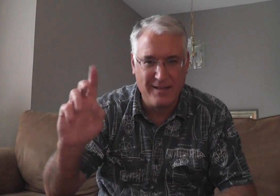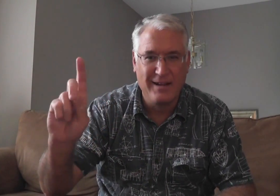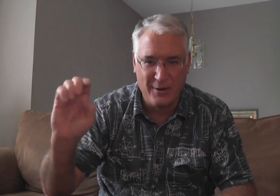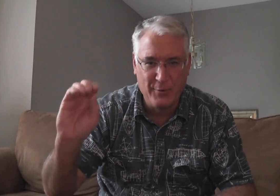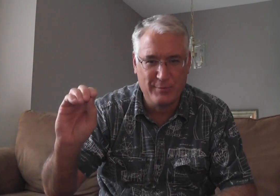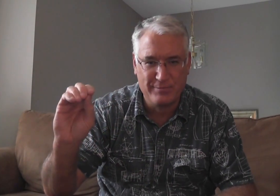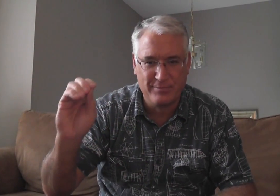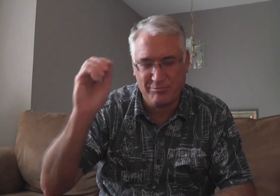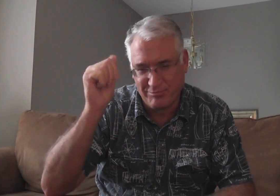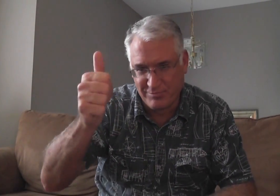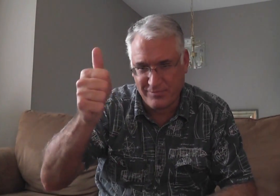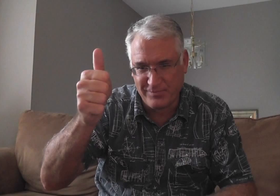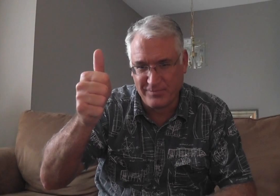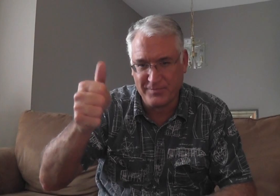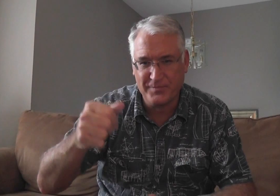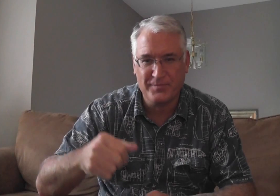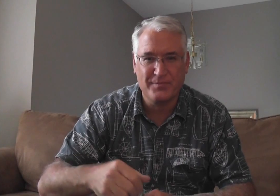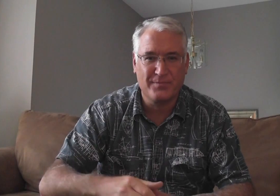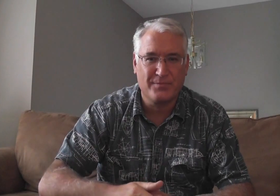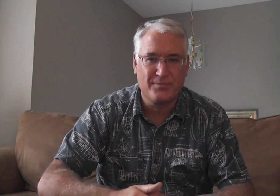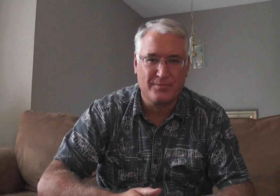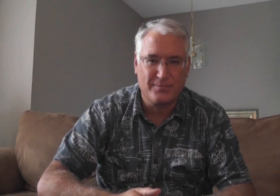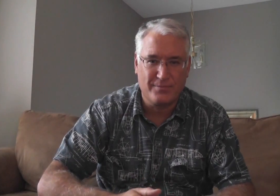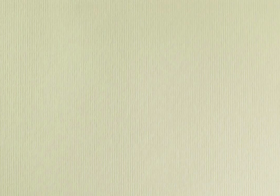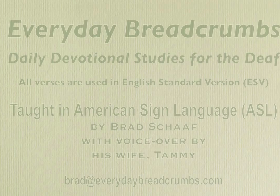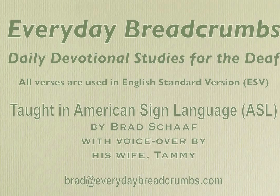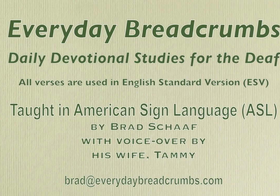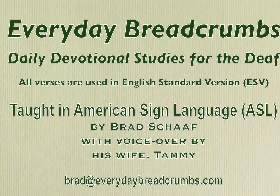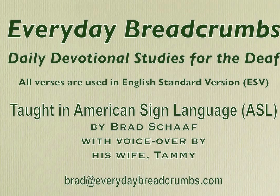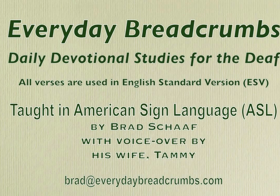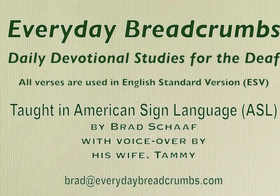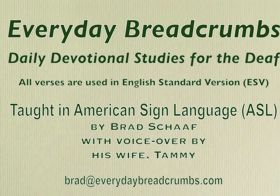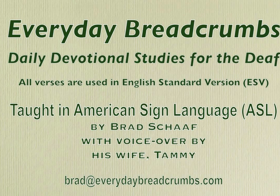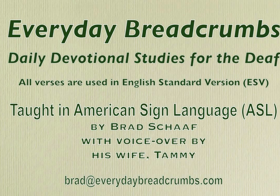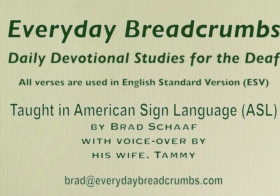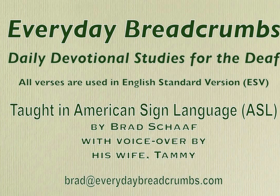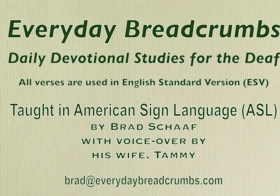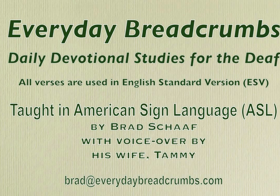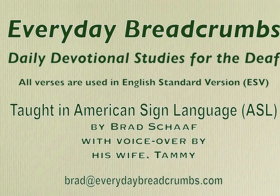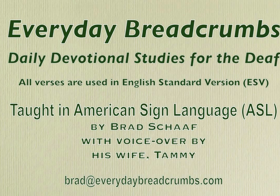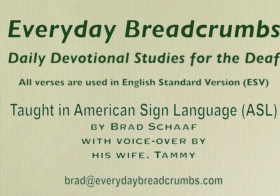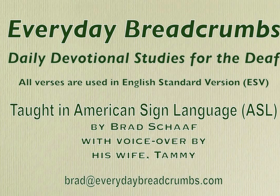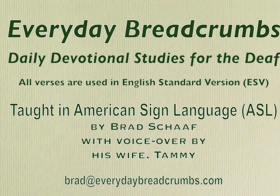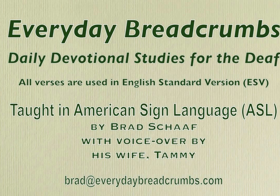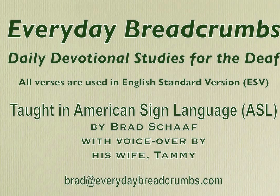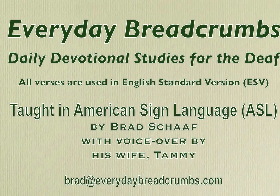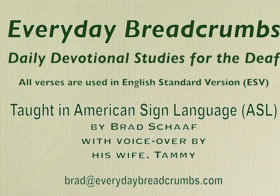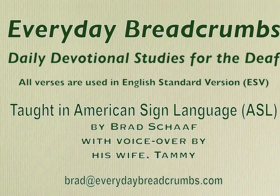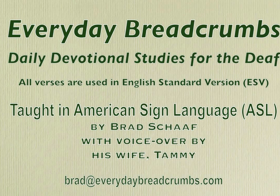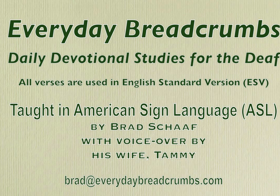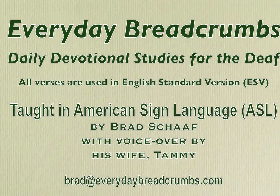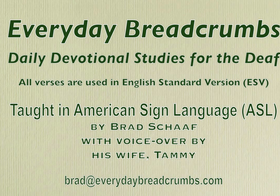Corundio. God bless bless you. bless